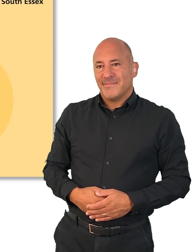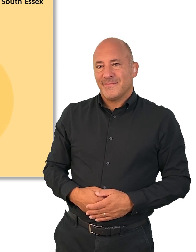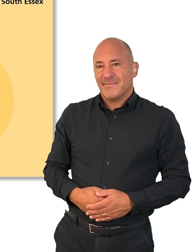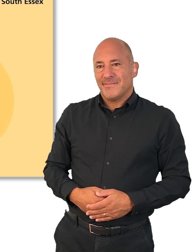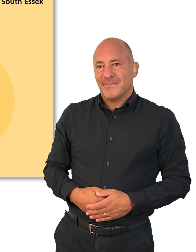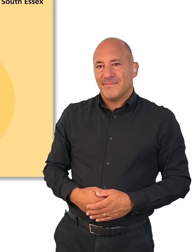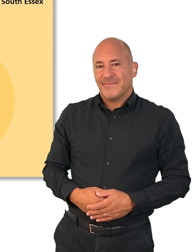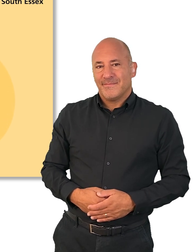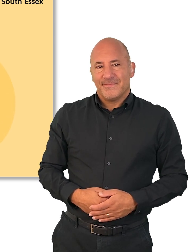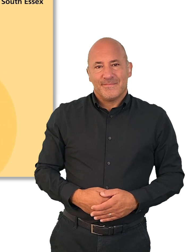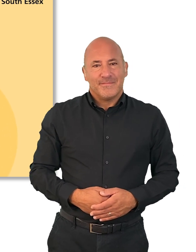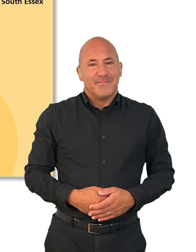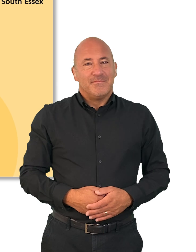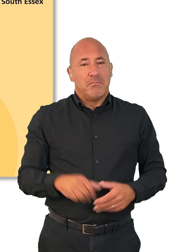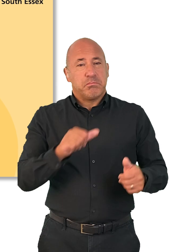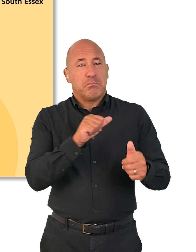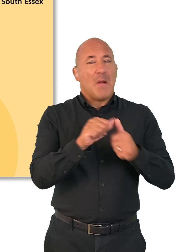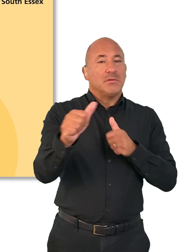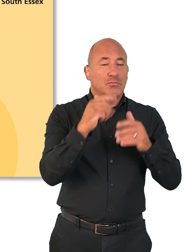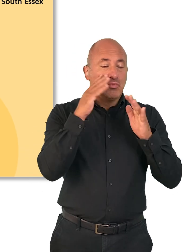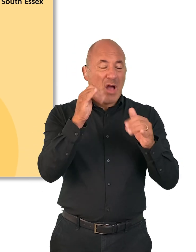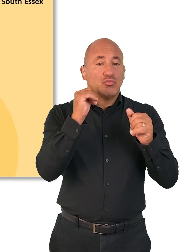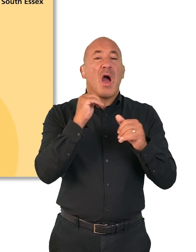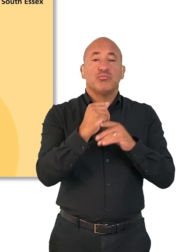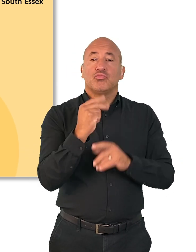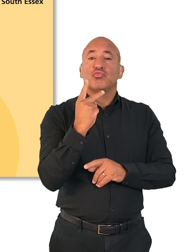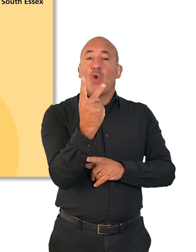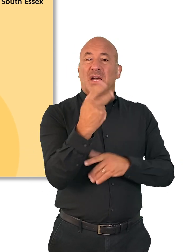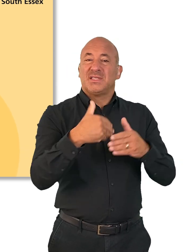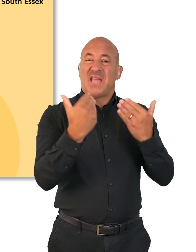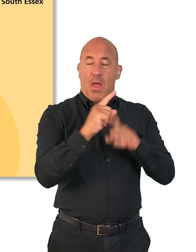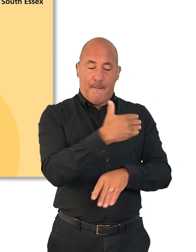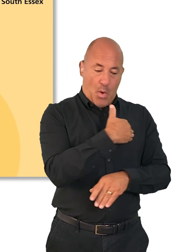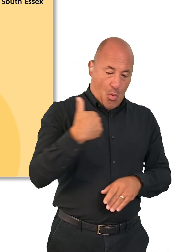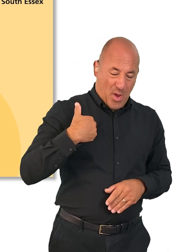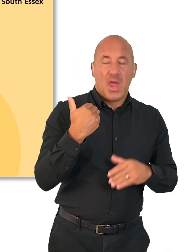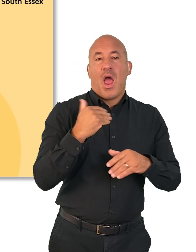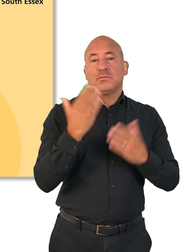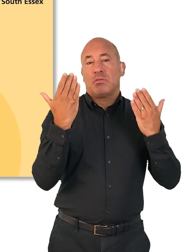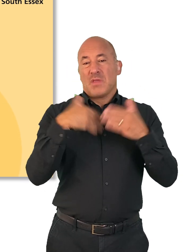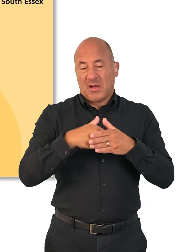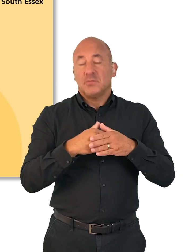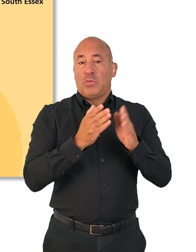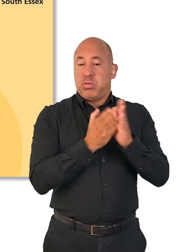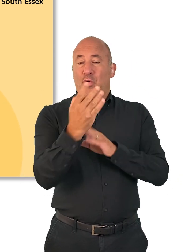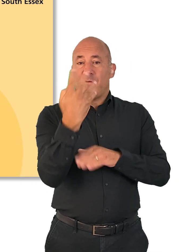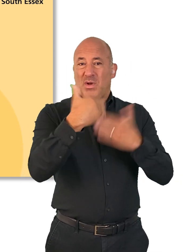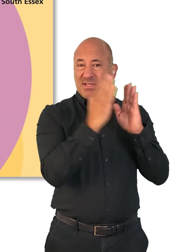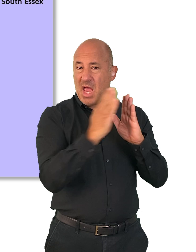It's best to take your blood pressure reading over 4 days, checking twice in the morning and twice at night. You can then share these readings with your GP